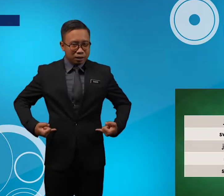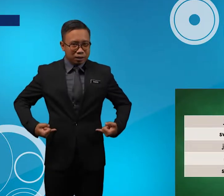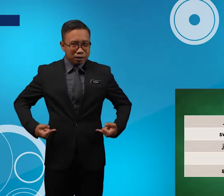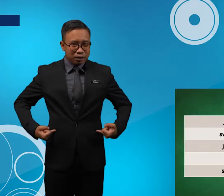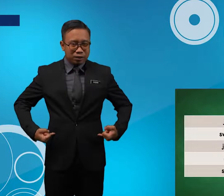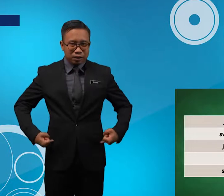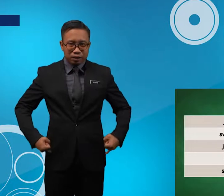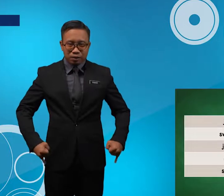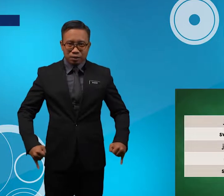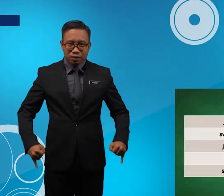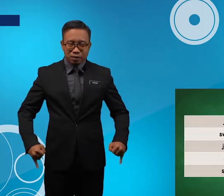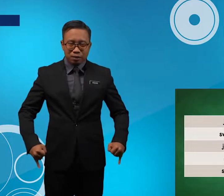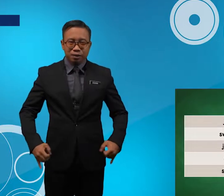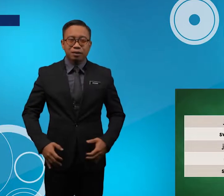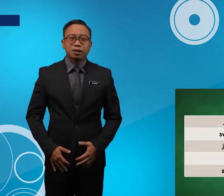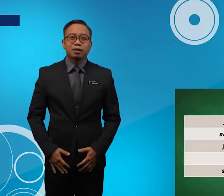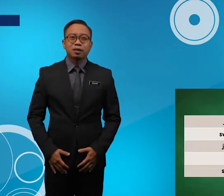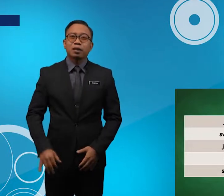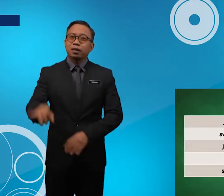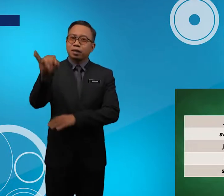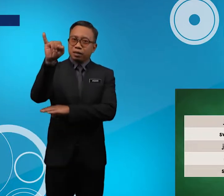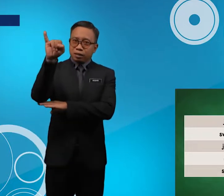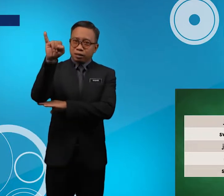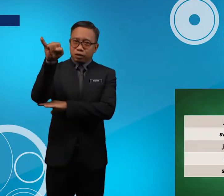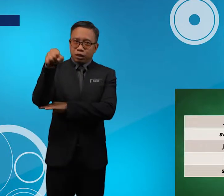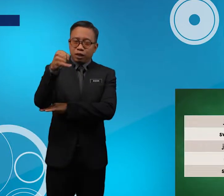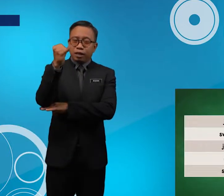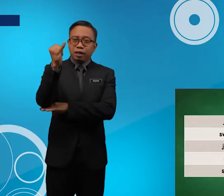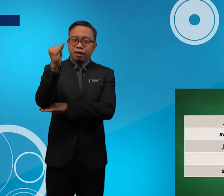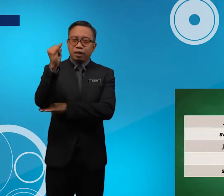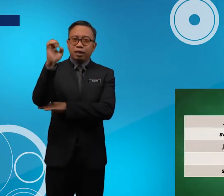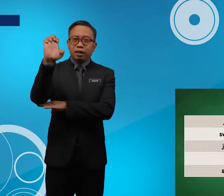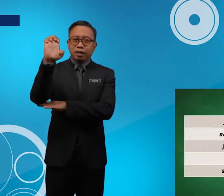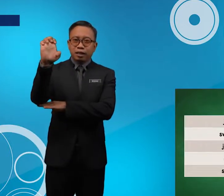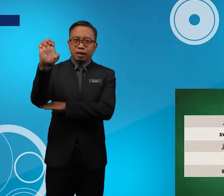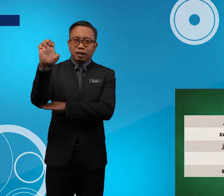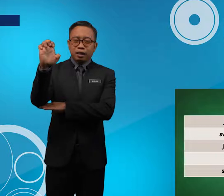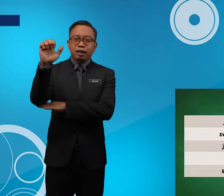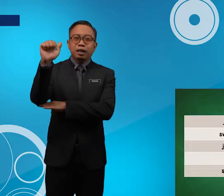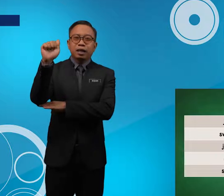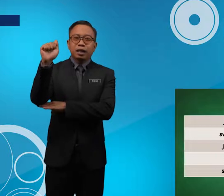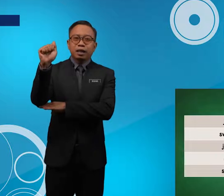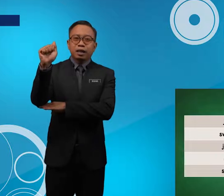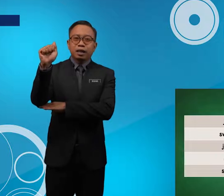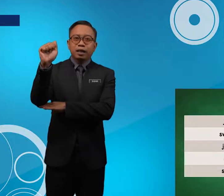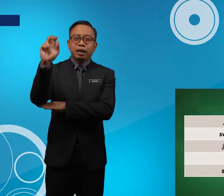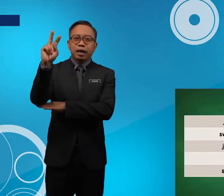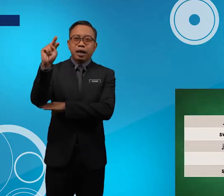Jeans Jeans E A N